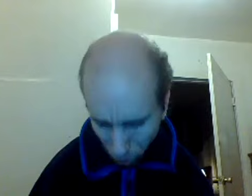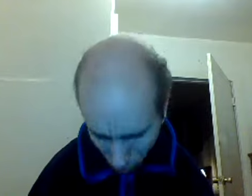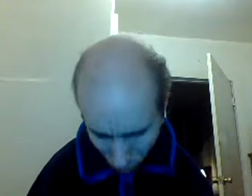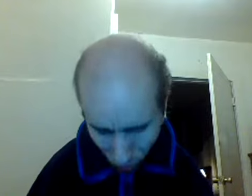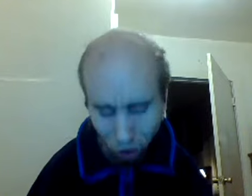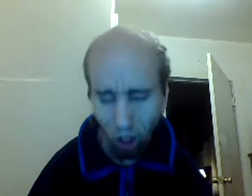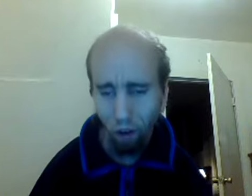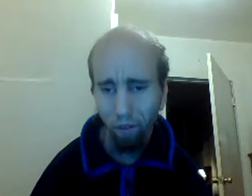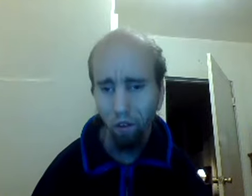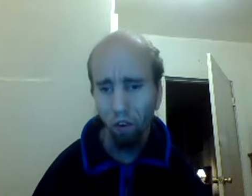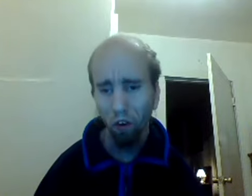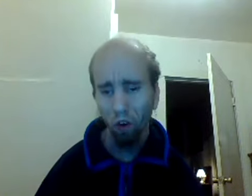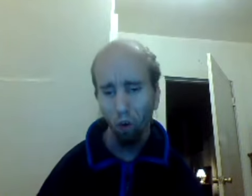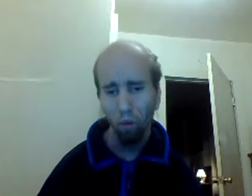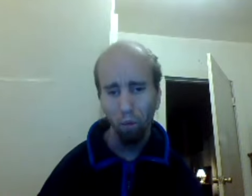your self to